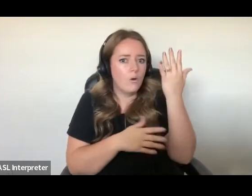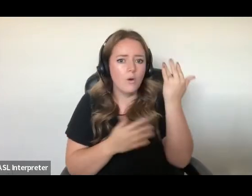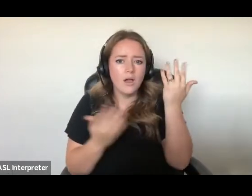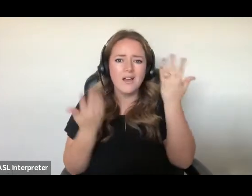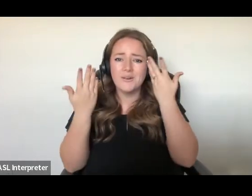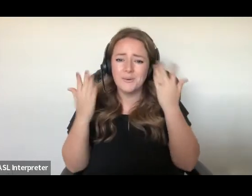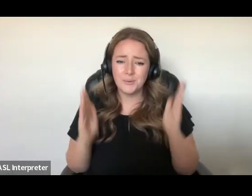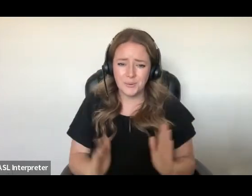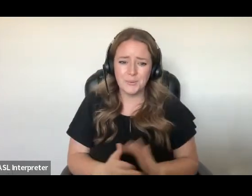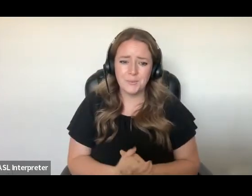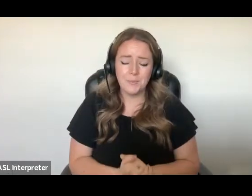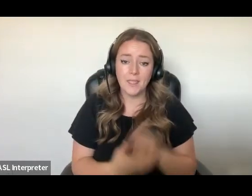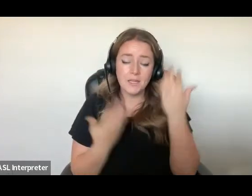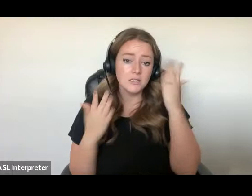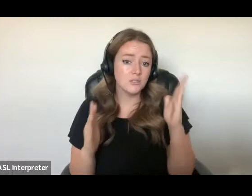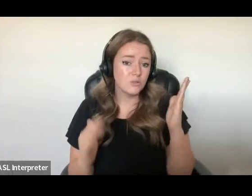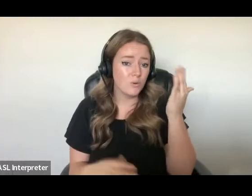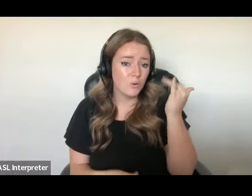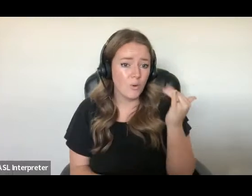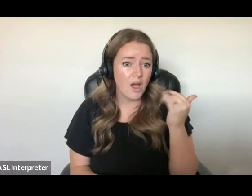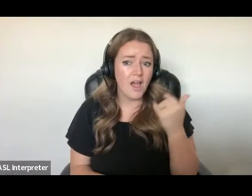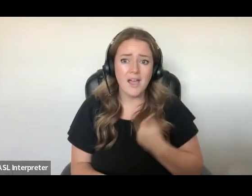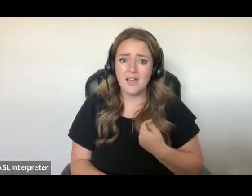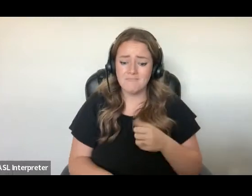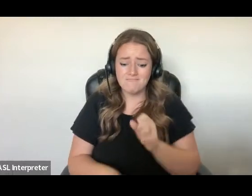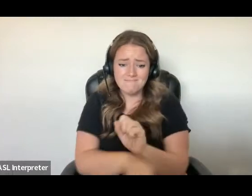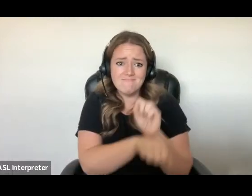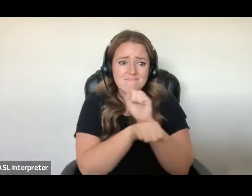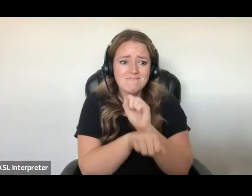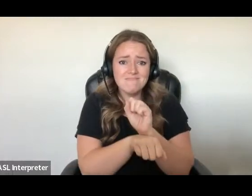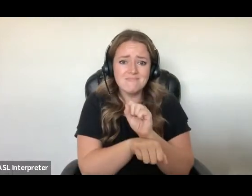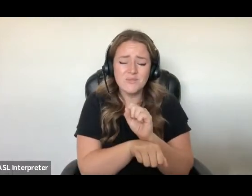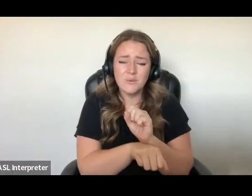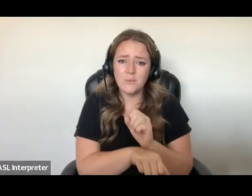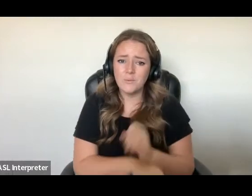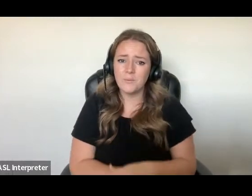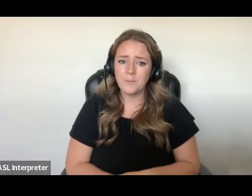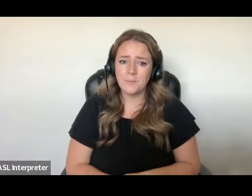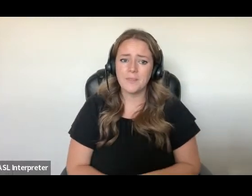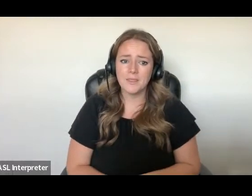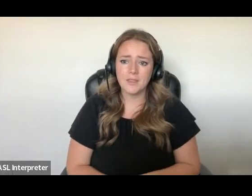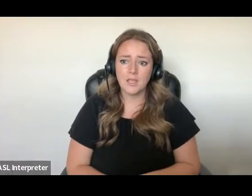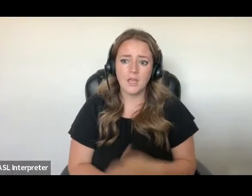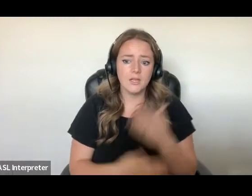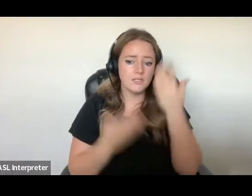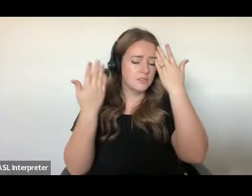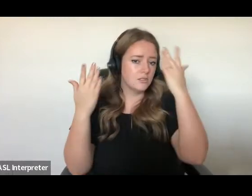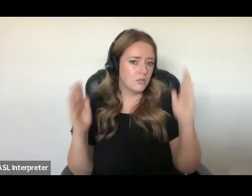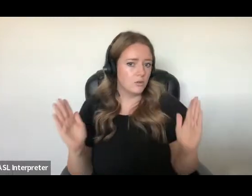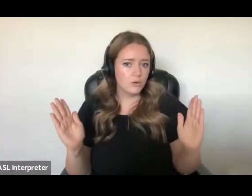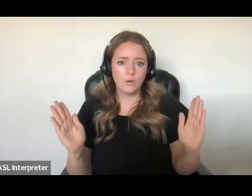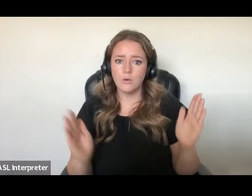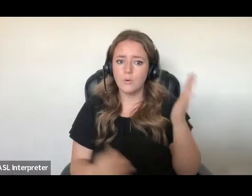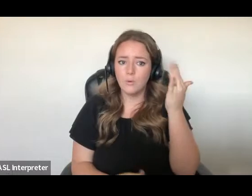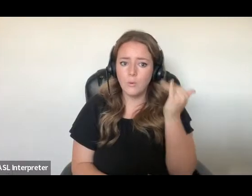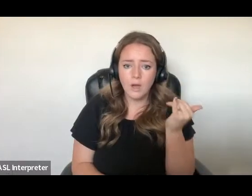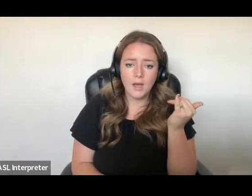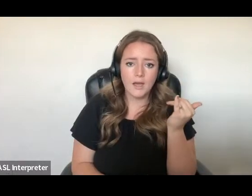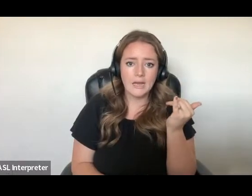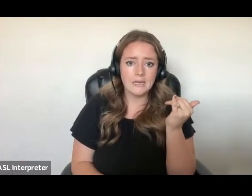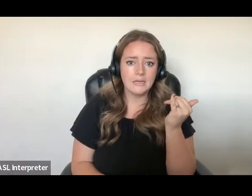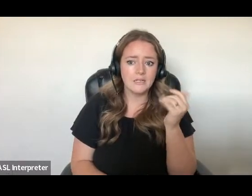I didn't know why I was put in handcuffs. I didn't know why I was in jail.